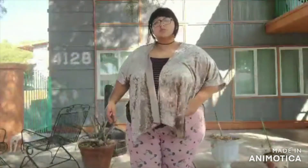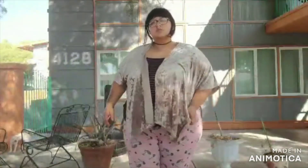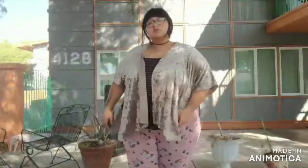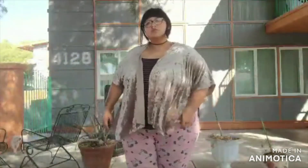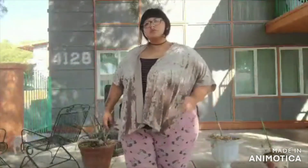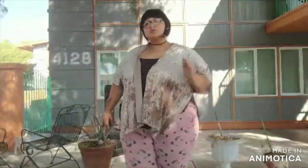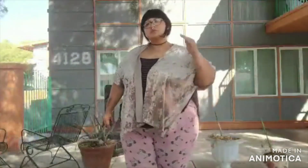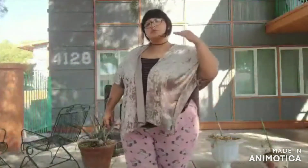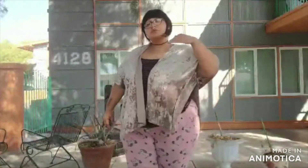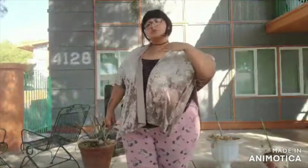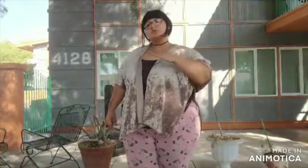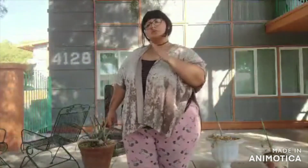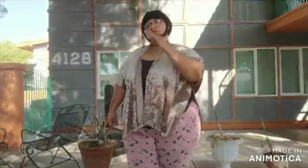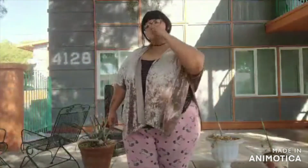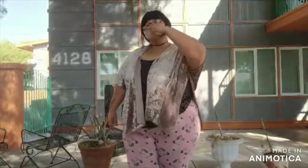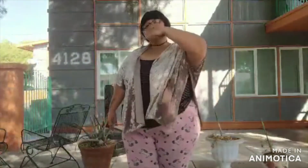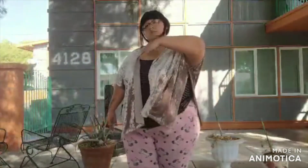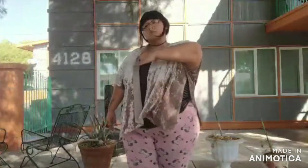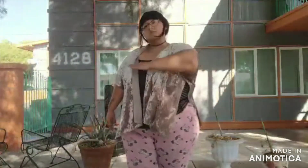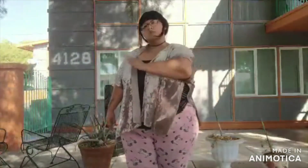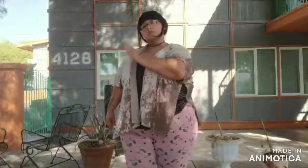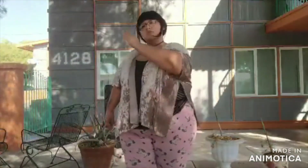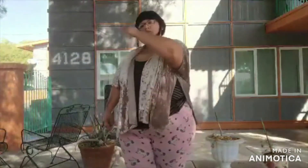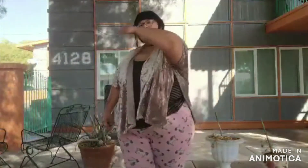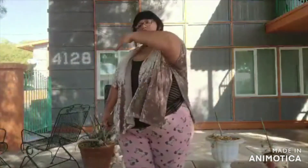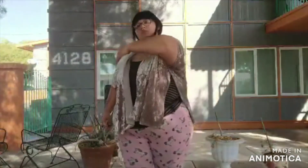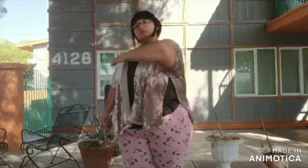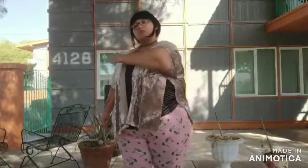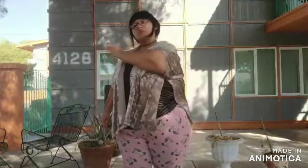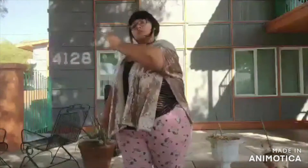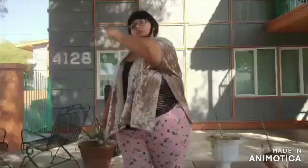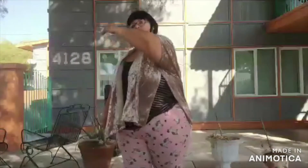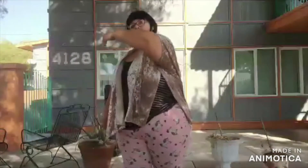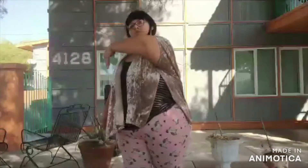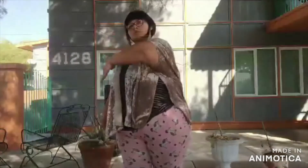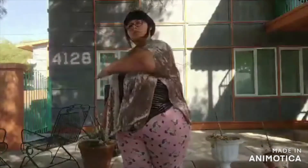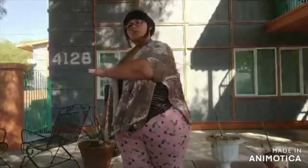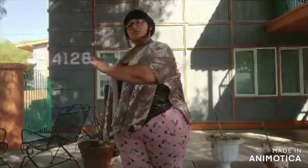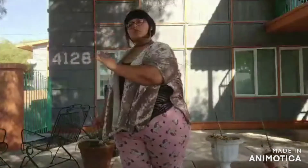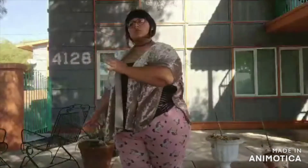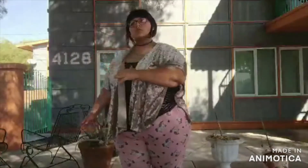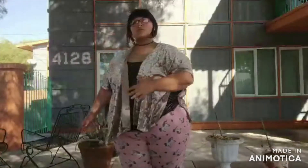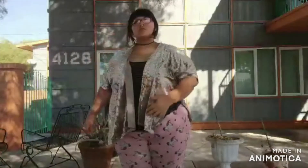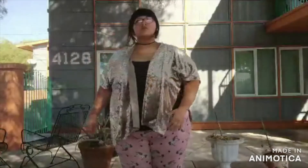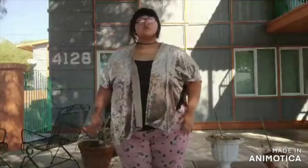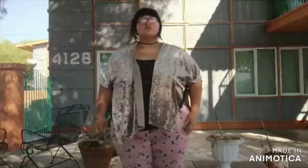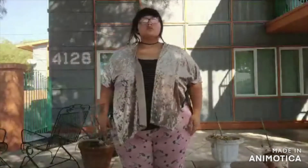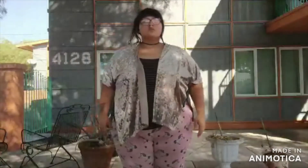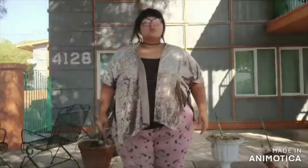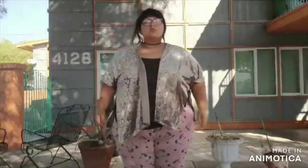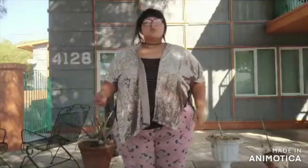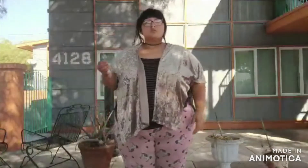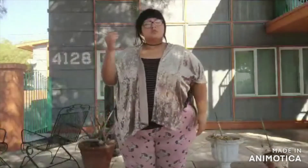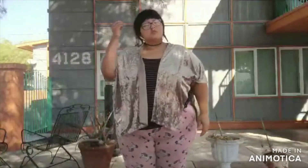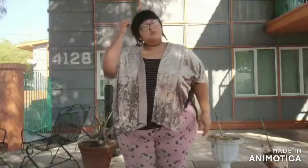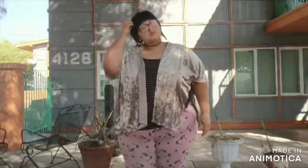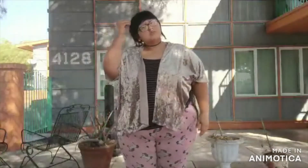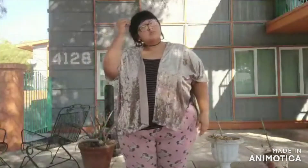community is those who have been there for me that made sure i wasn't left behind we